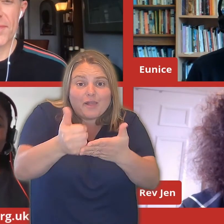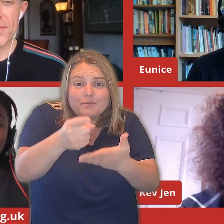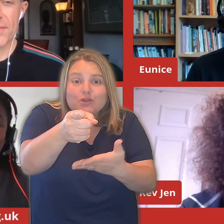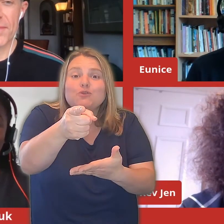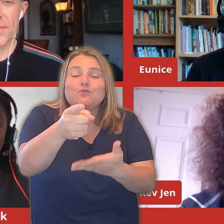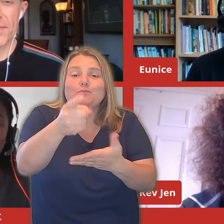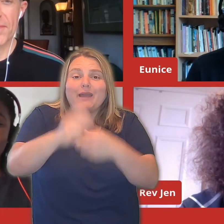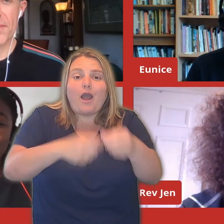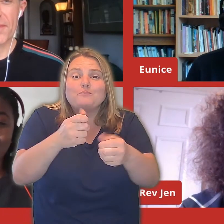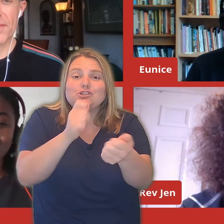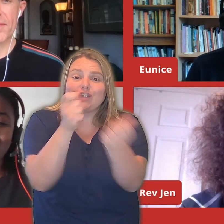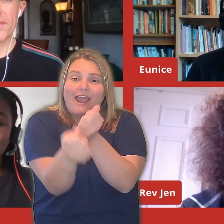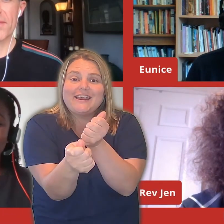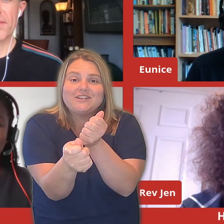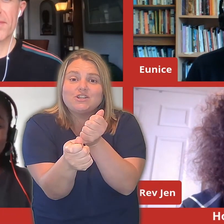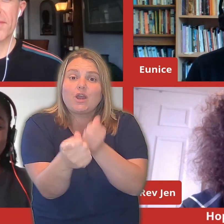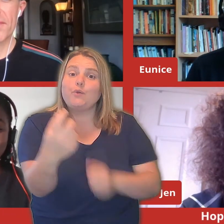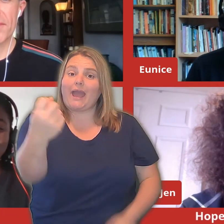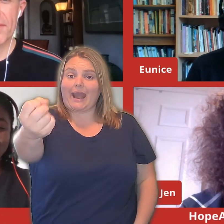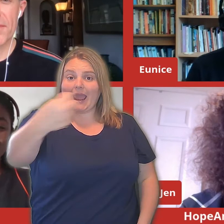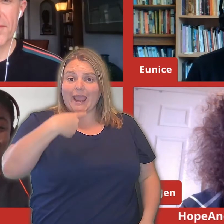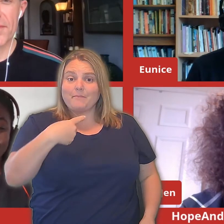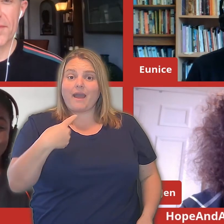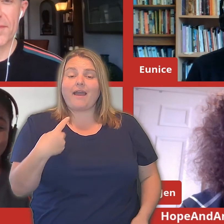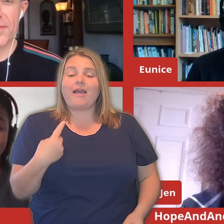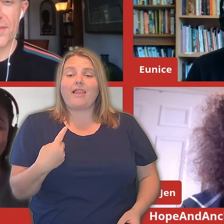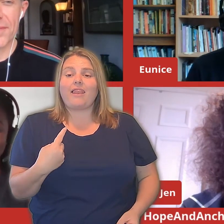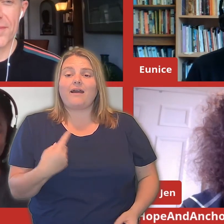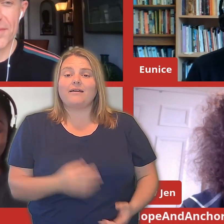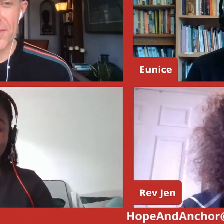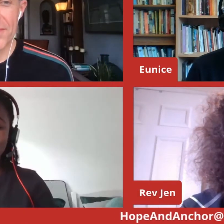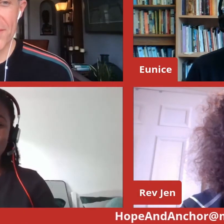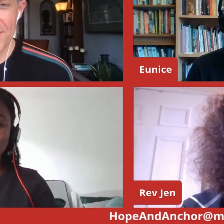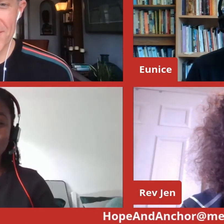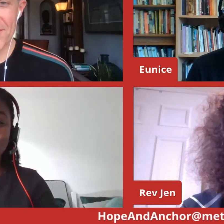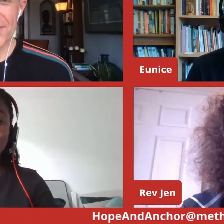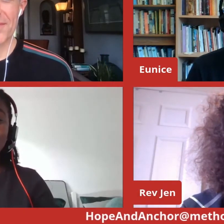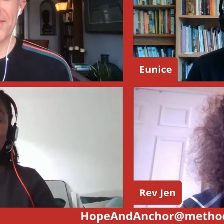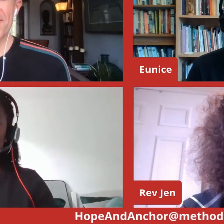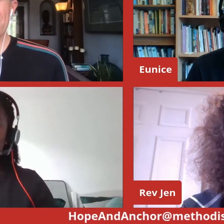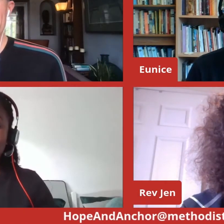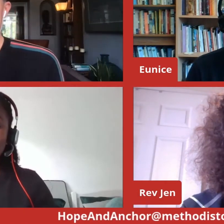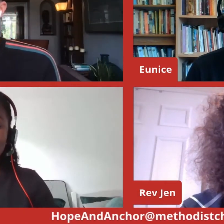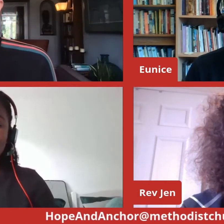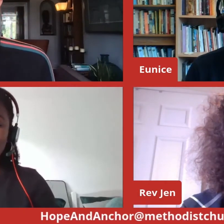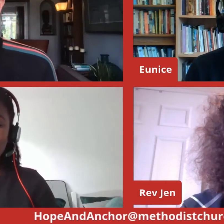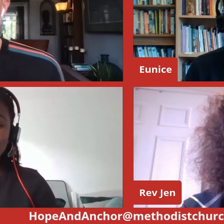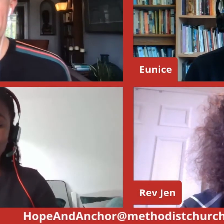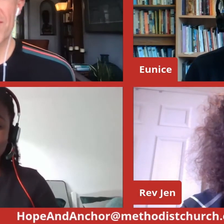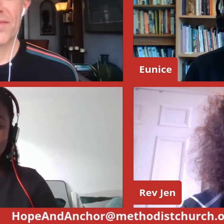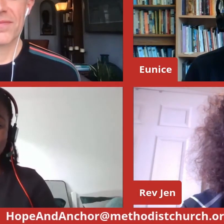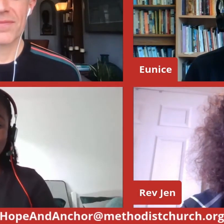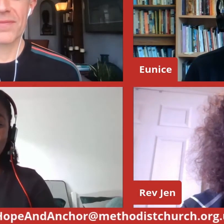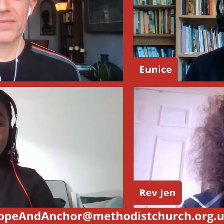drop us an email at hopeandanchoratthemethodistchurch.org.uk, which is currently on the screen, or engage with us on social media using our